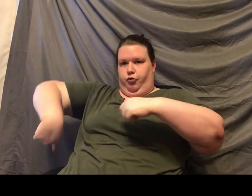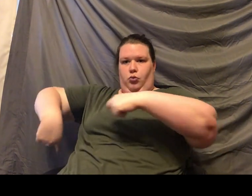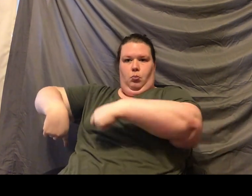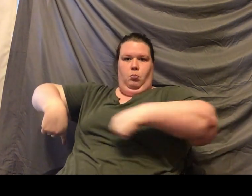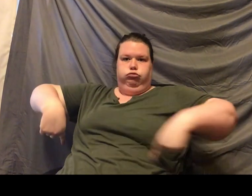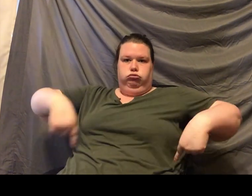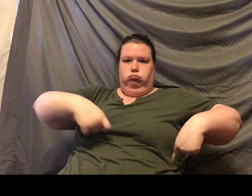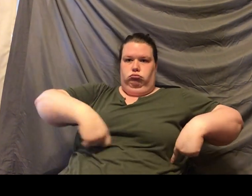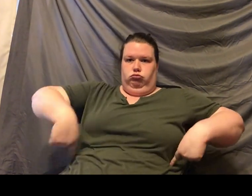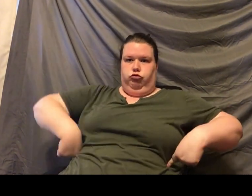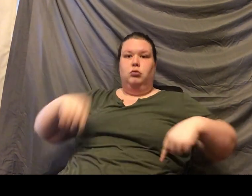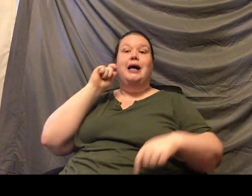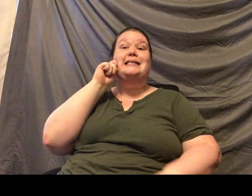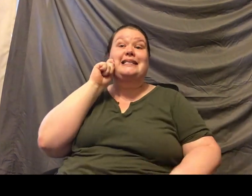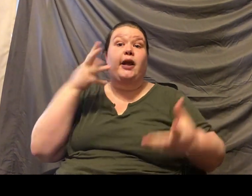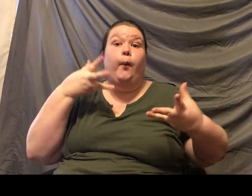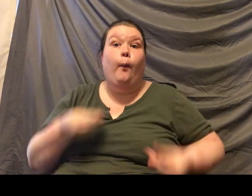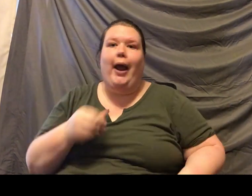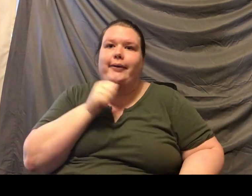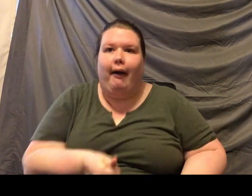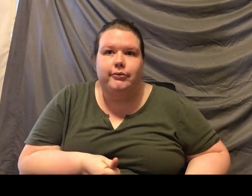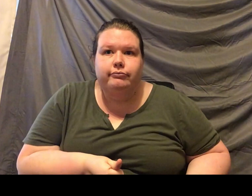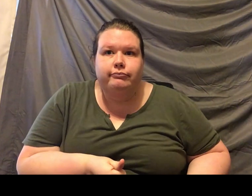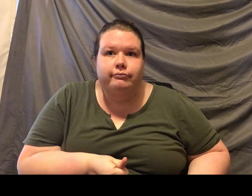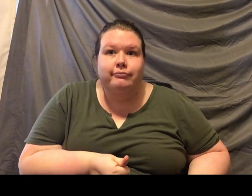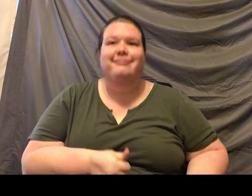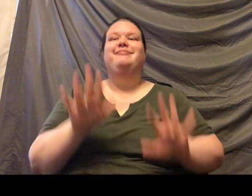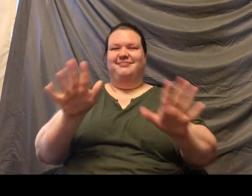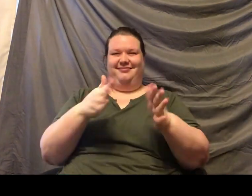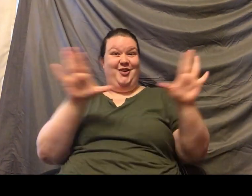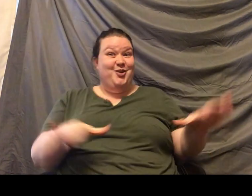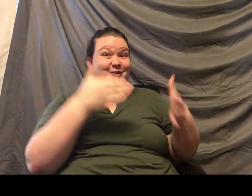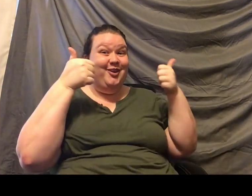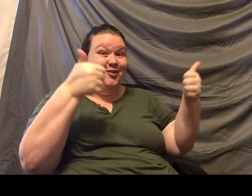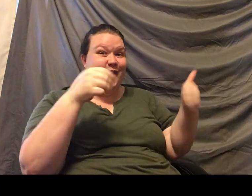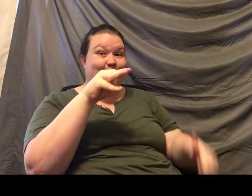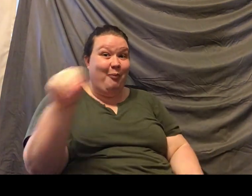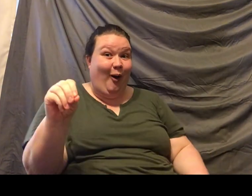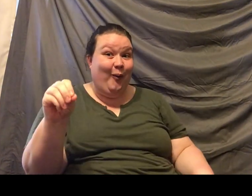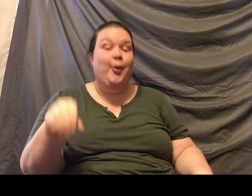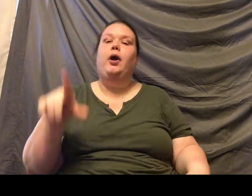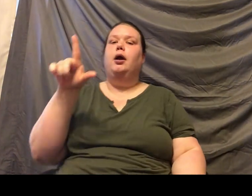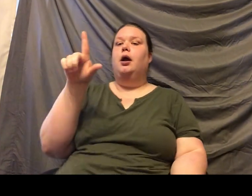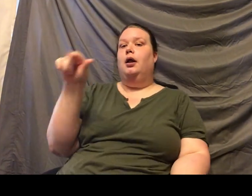all the way down to the skin. All right. You're doing great, Moe. All right. Lily wants to know what their favorite food is. Well,